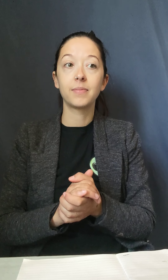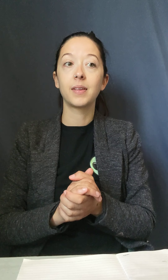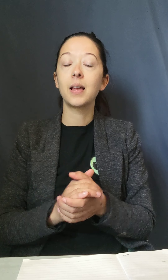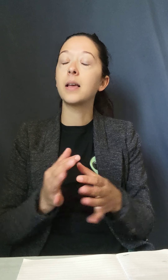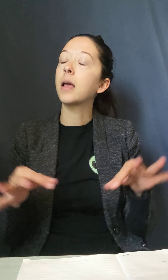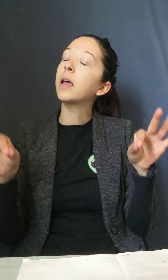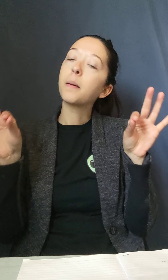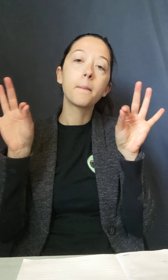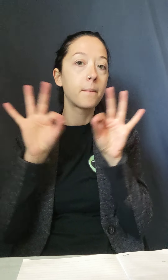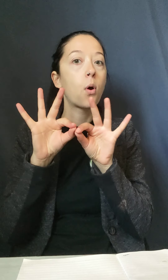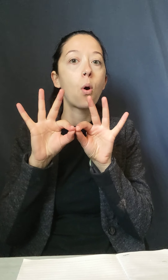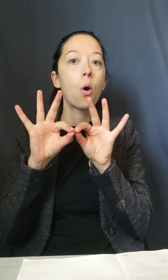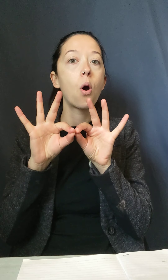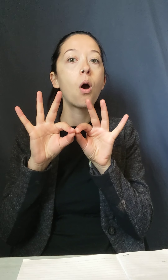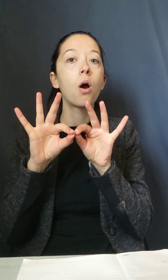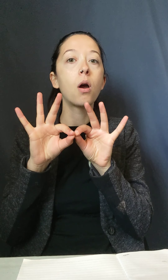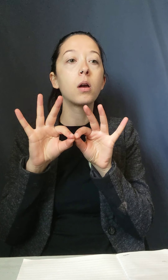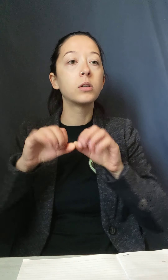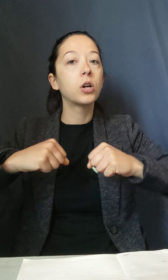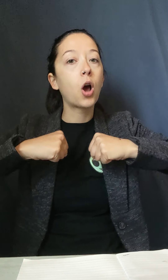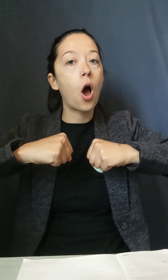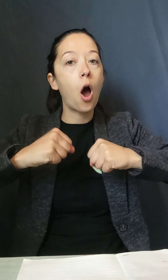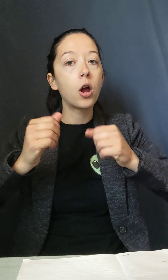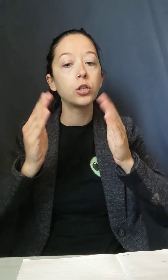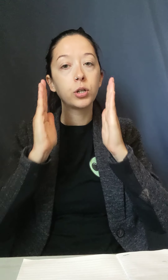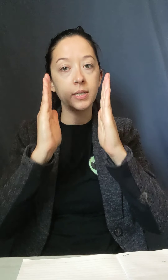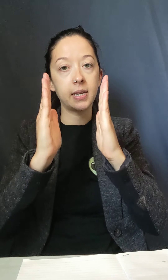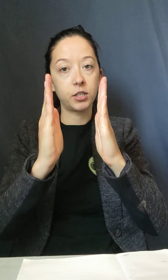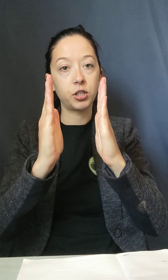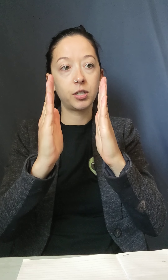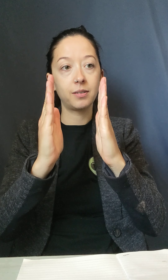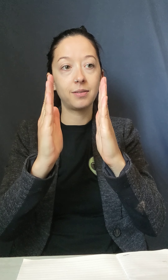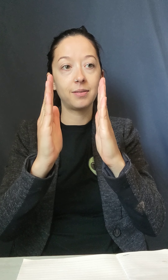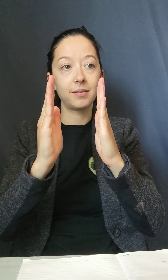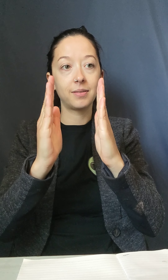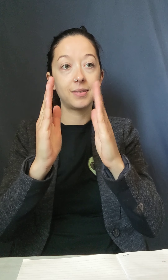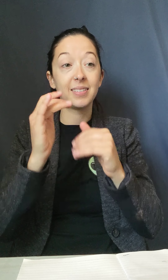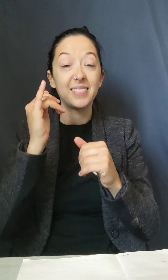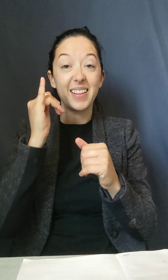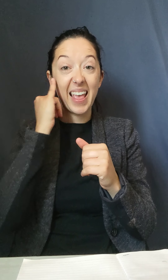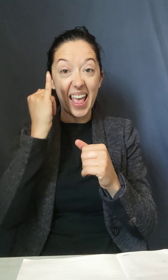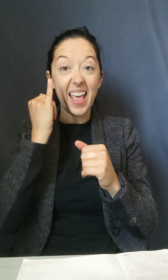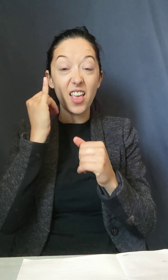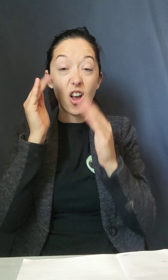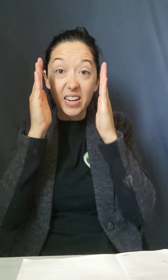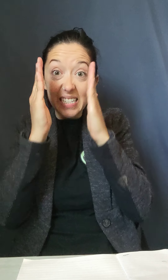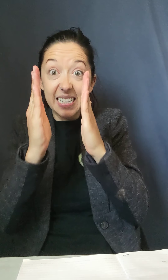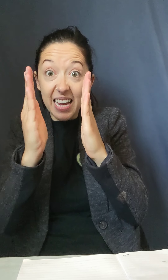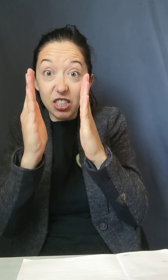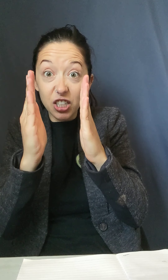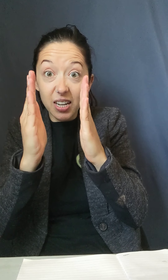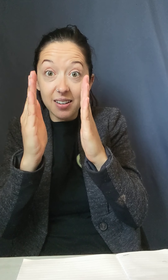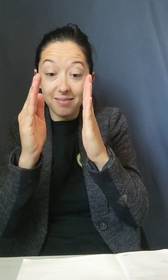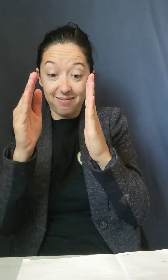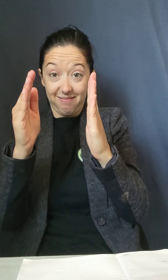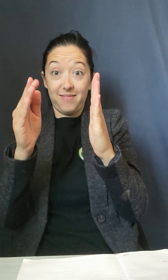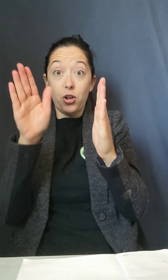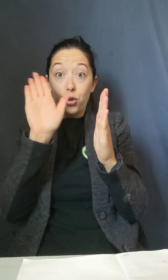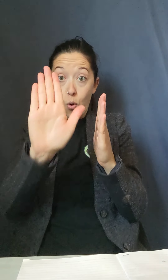you focus your attention is where you focus all the power of your mind. And that is the greatest tool that the narcissist, the